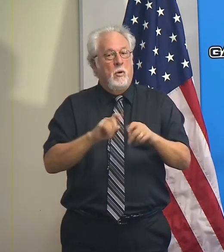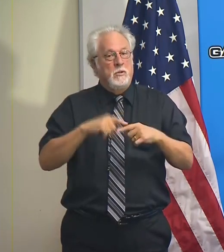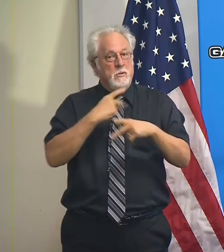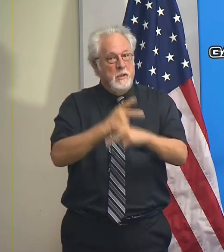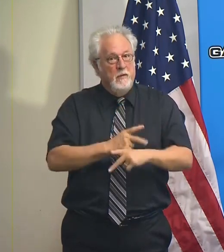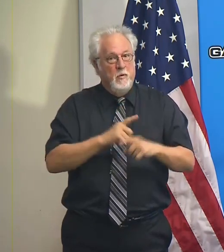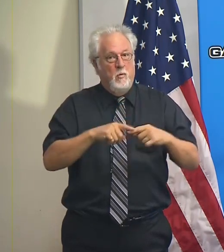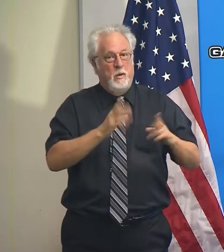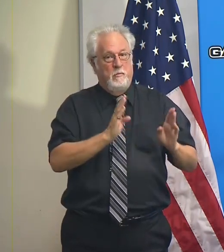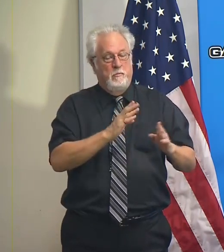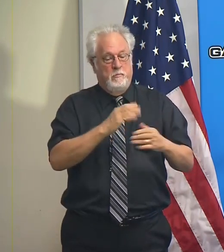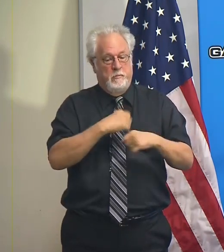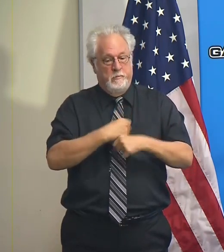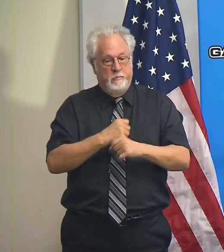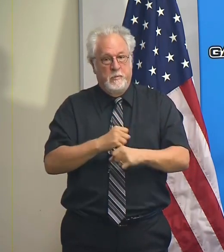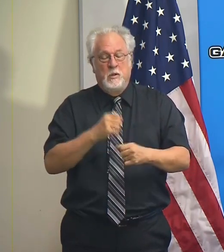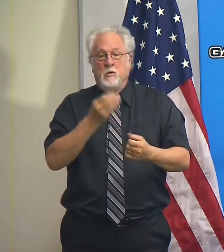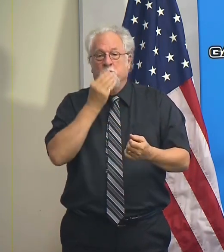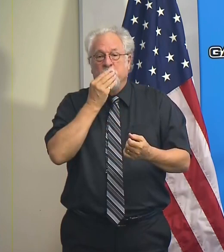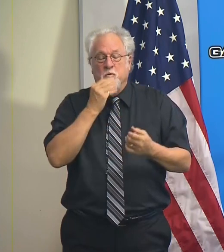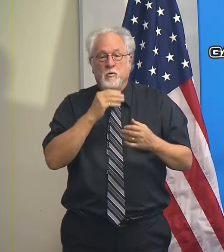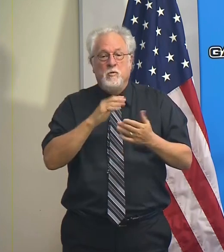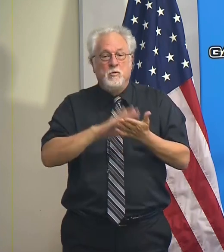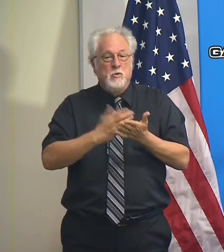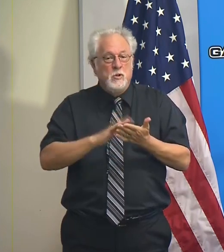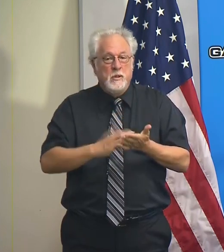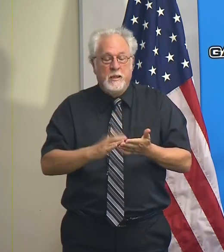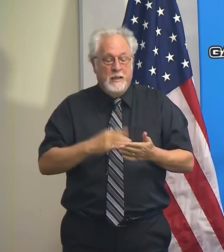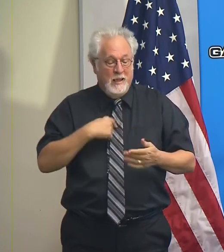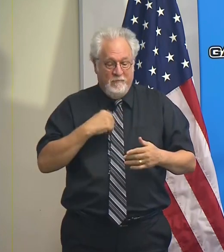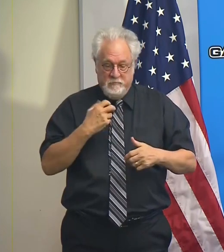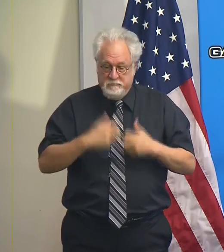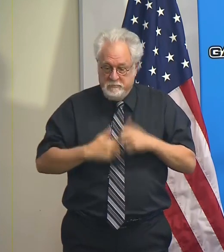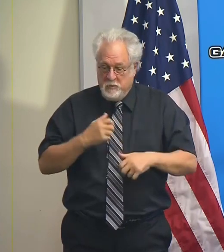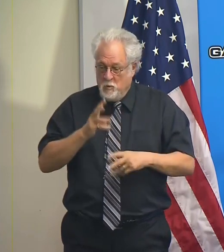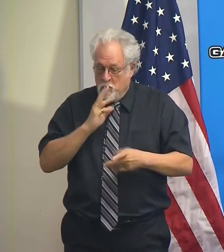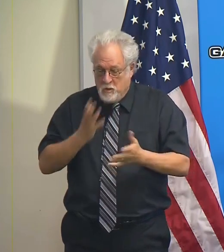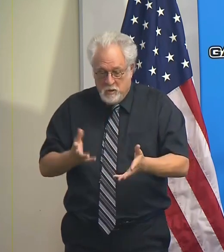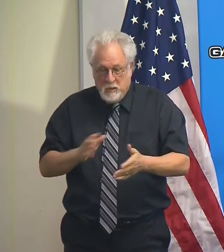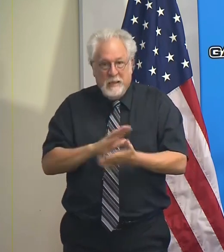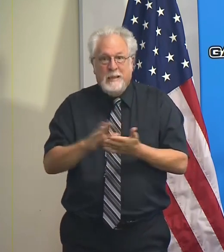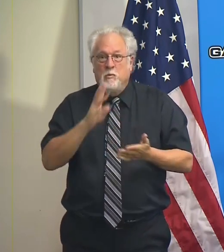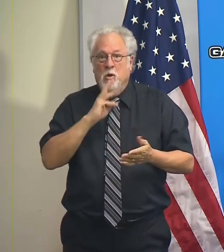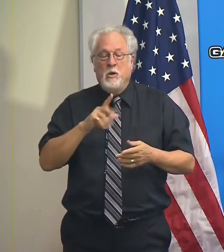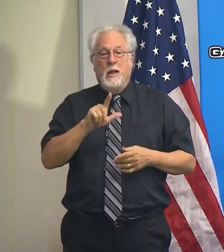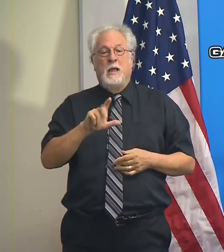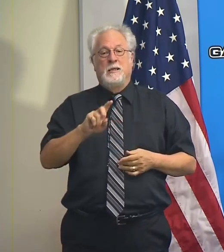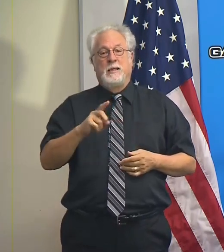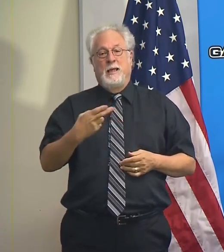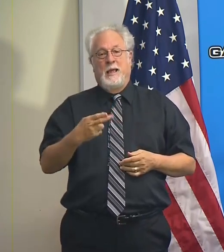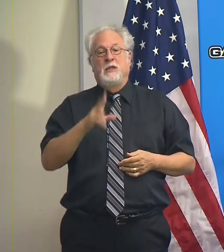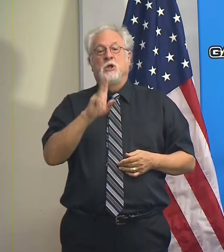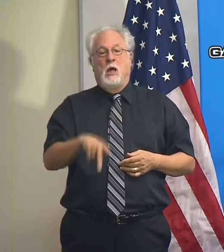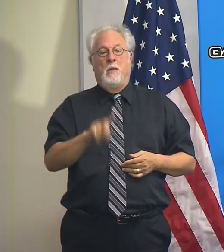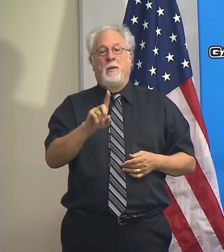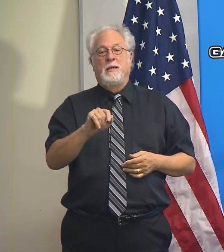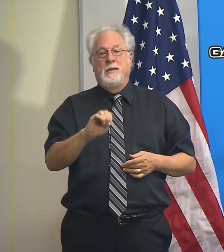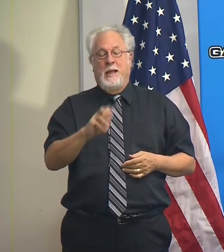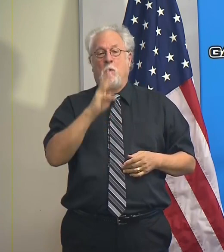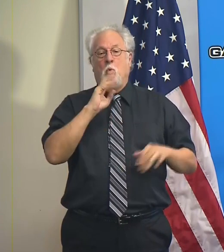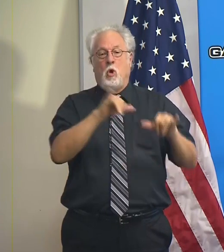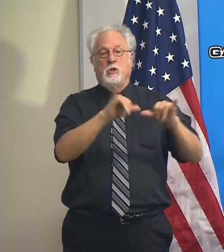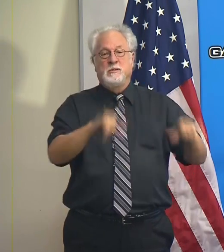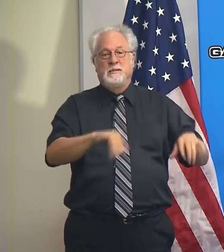careful when preparing your food if you have trouble accessing water or clean water. LDH updates this list of water